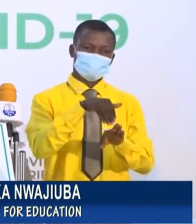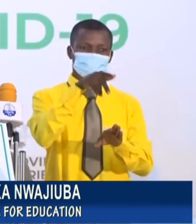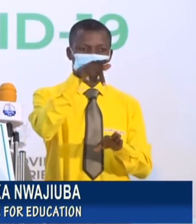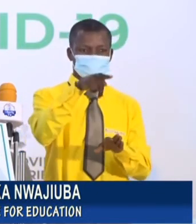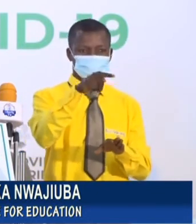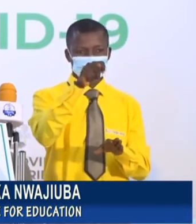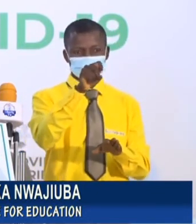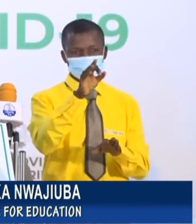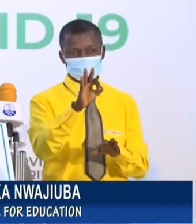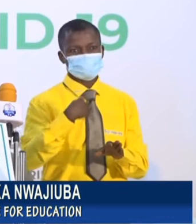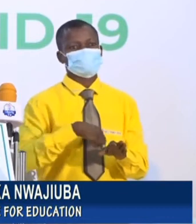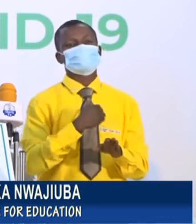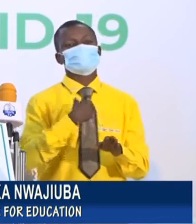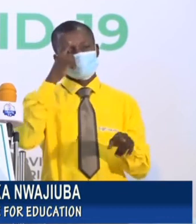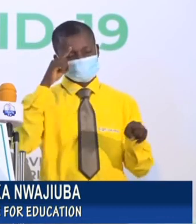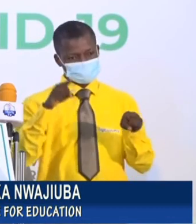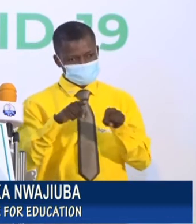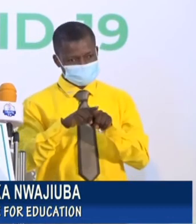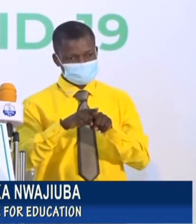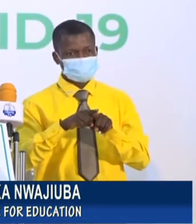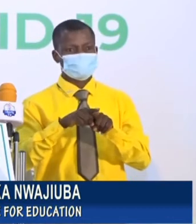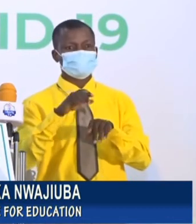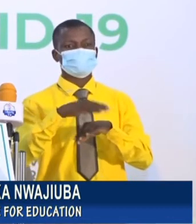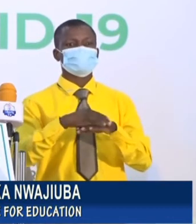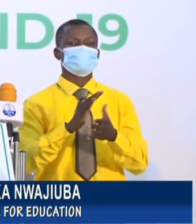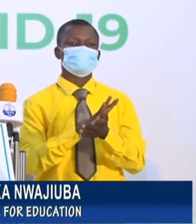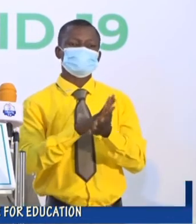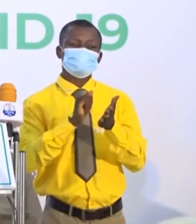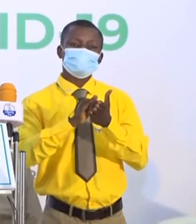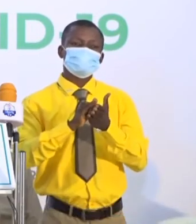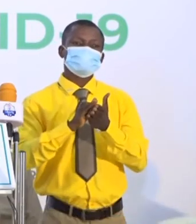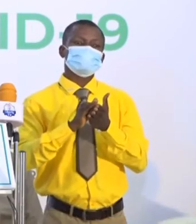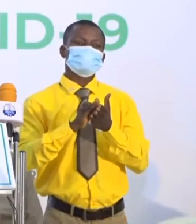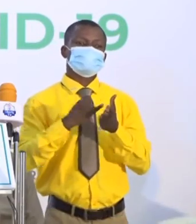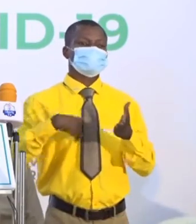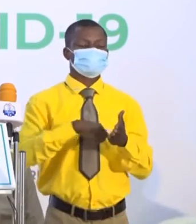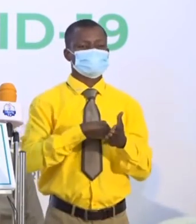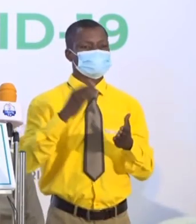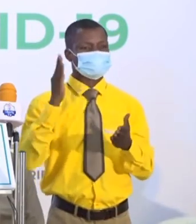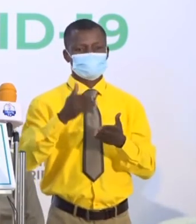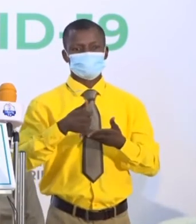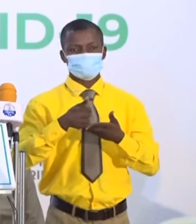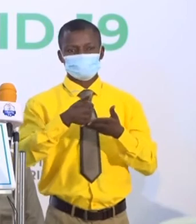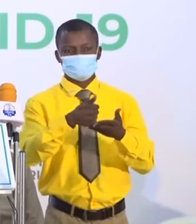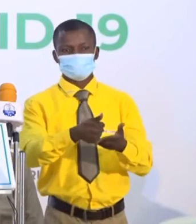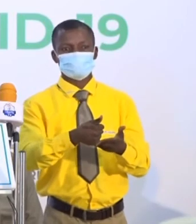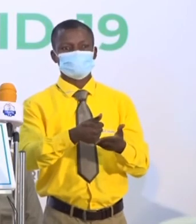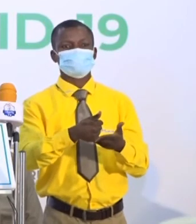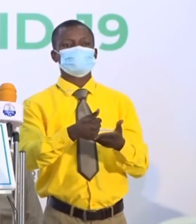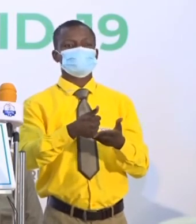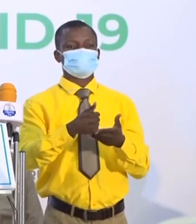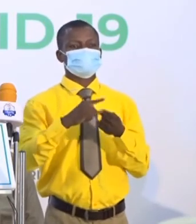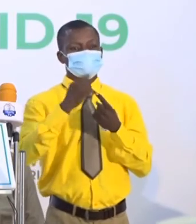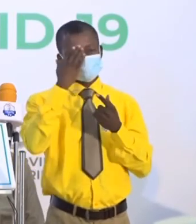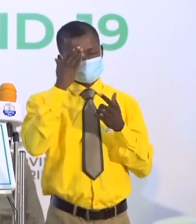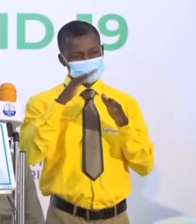And we've agreed on a framework that will help decide how